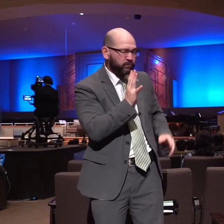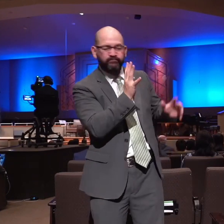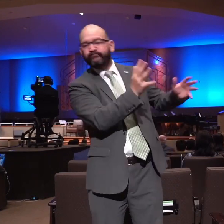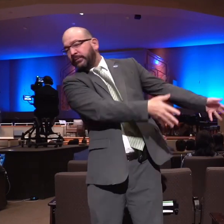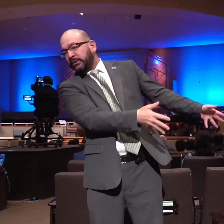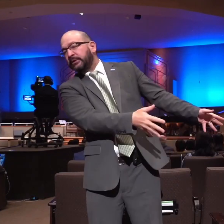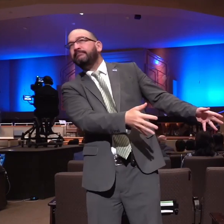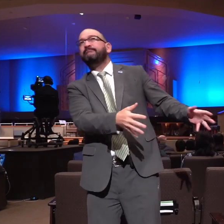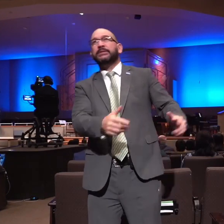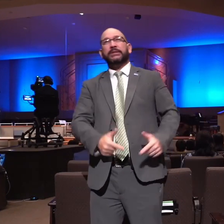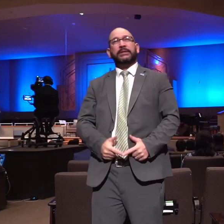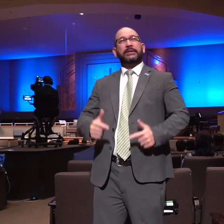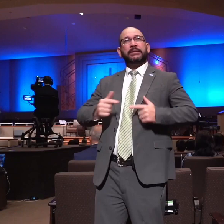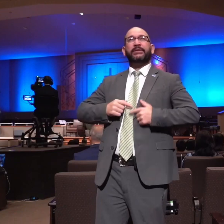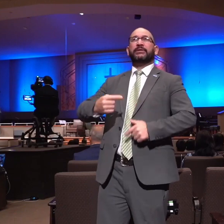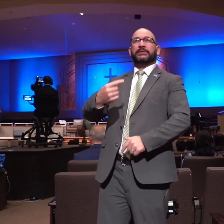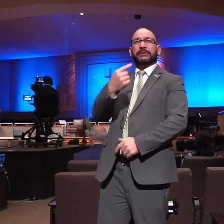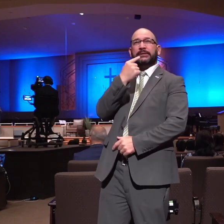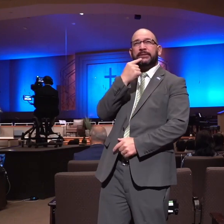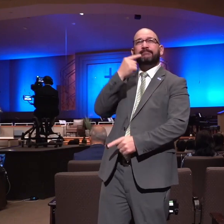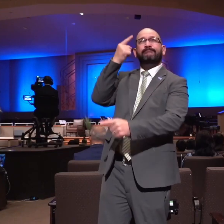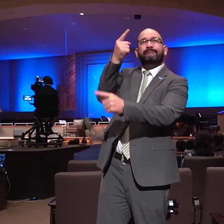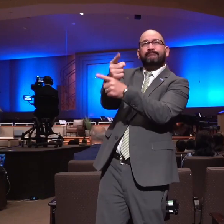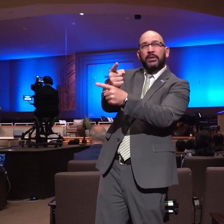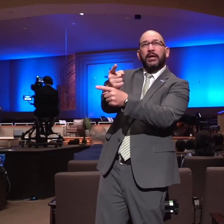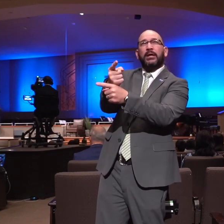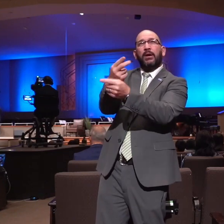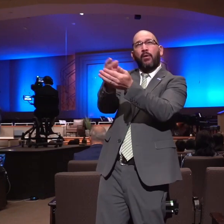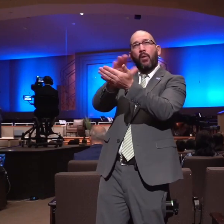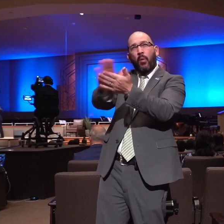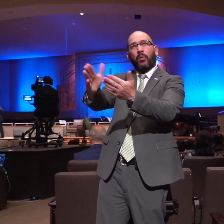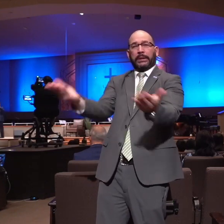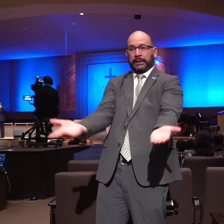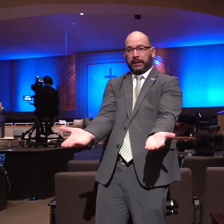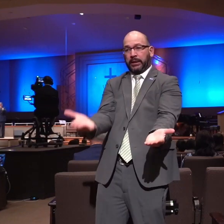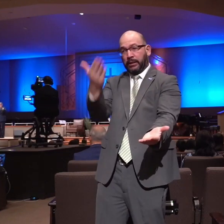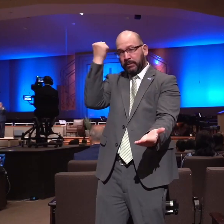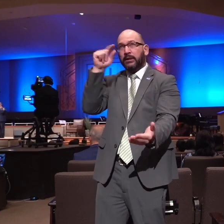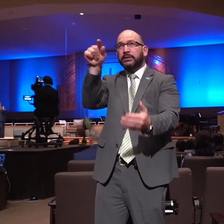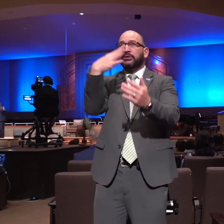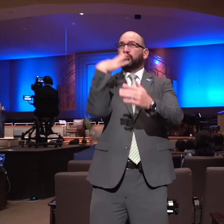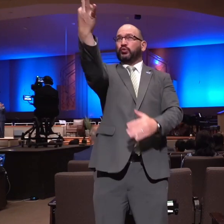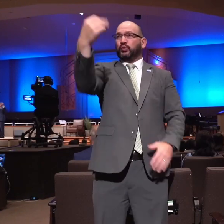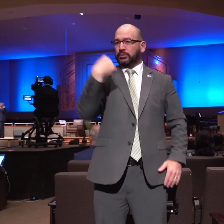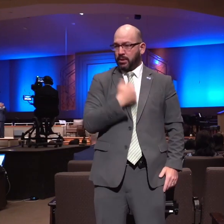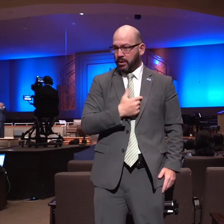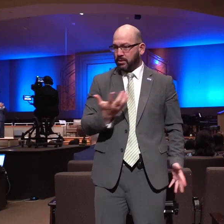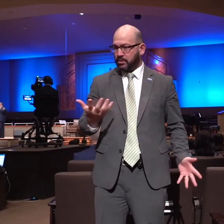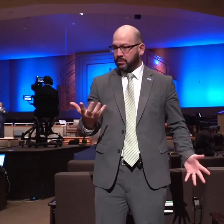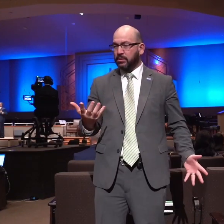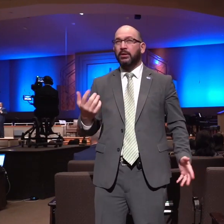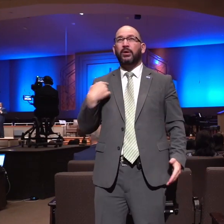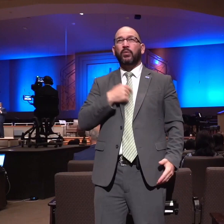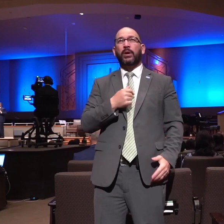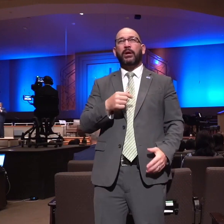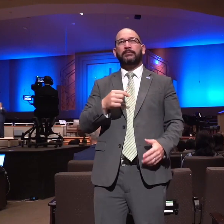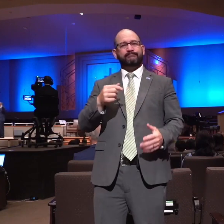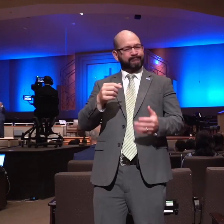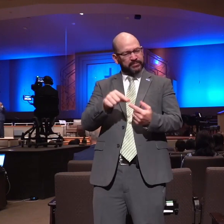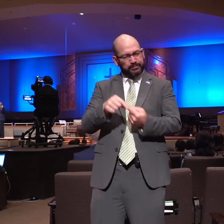righteously godly in this present world why because we're a chosen generation we're a royal priesthood we're a holy nation we're a peculiar